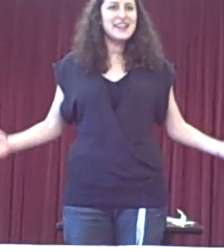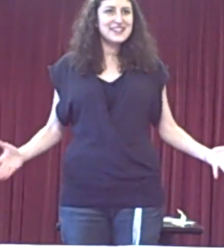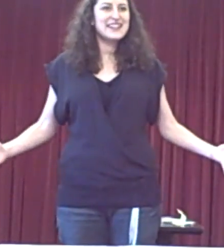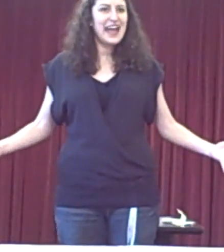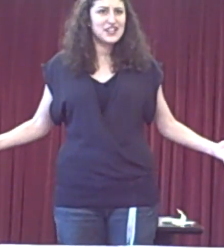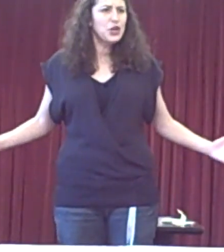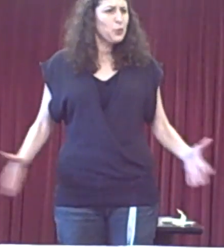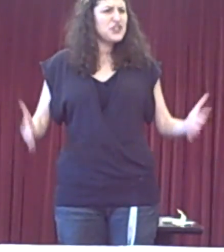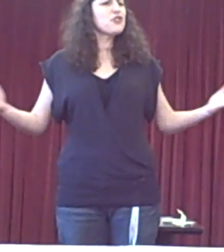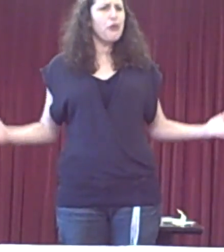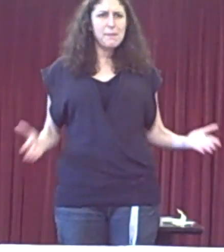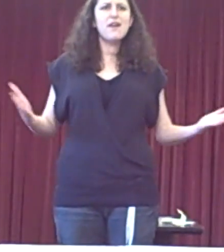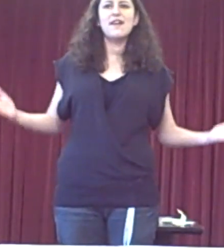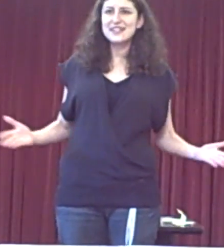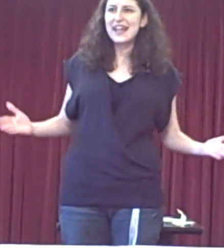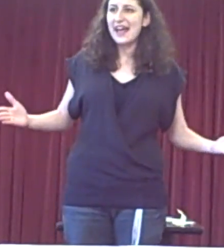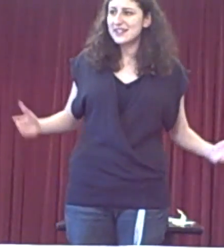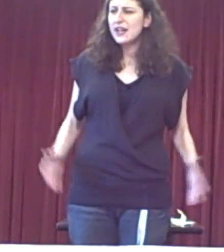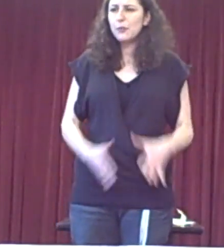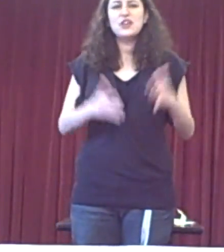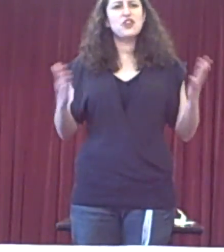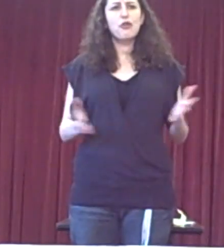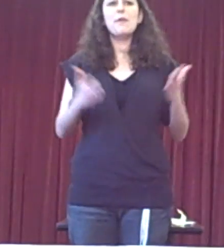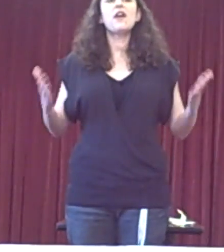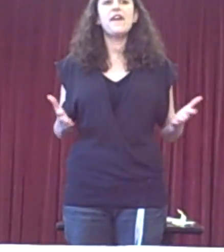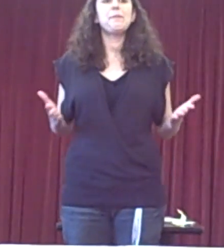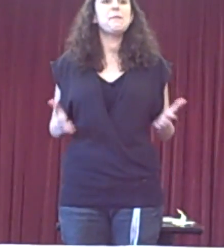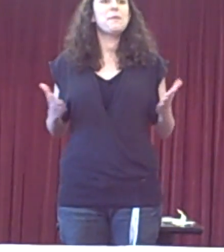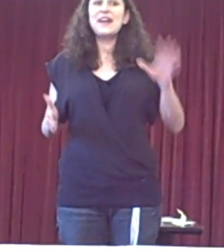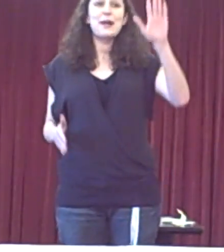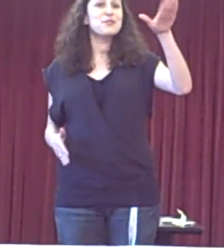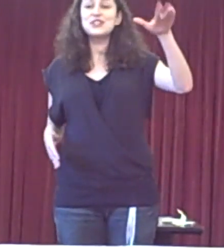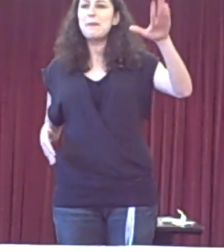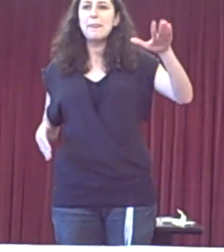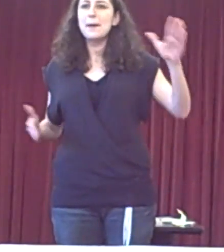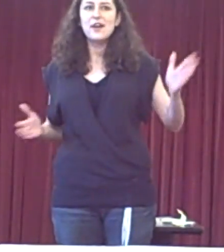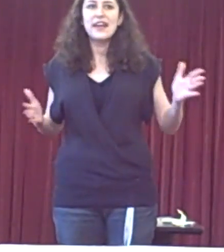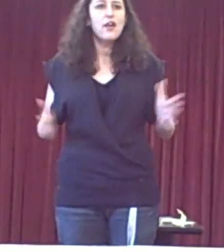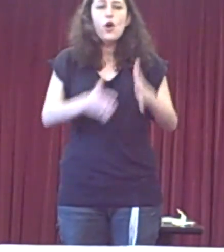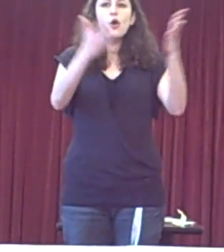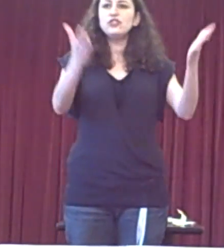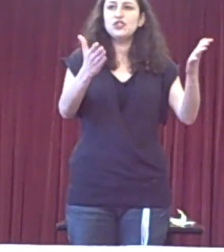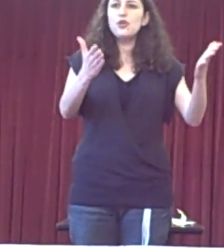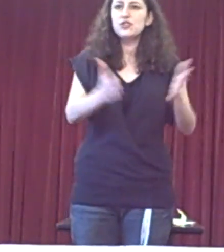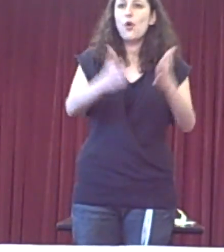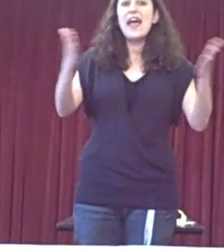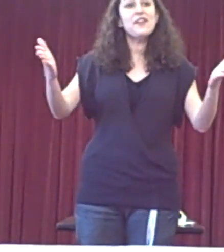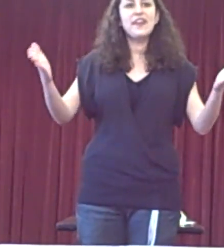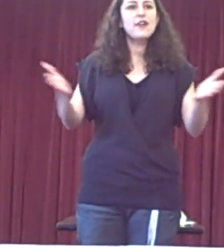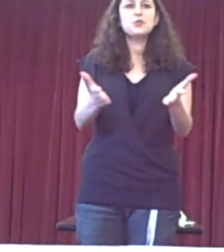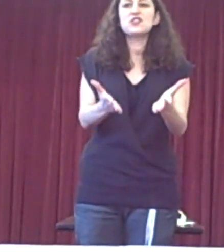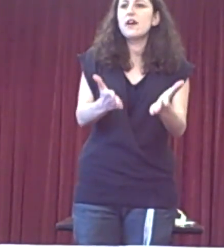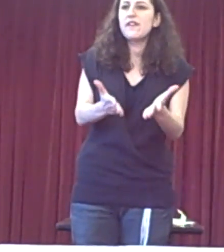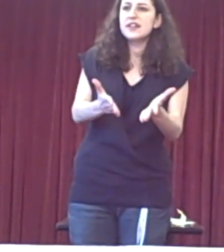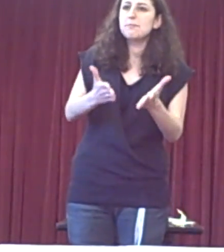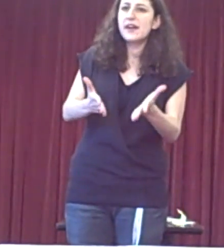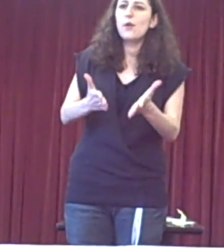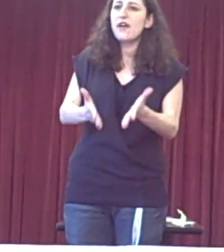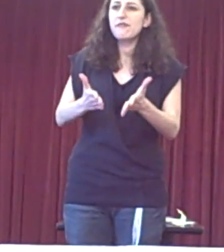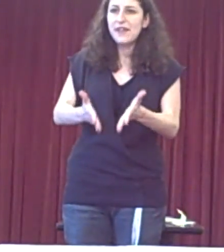into debt. We should criminalize debt and we should criminalize people being able to spend their money on shoes or anything else which diverts money away from their